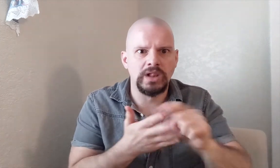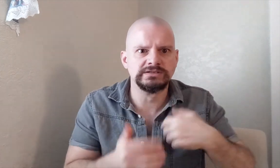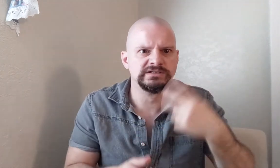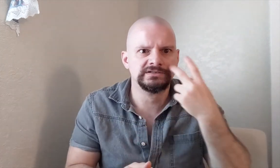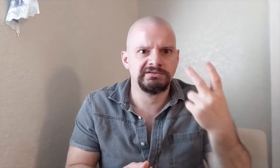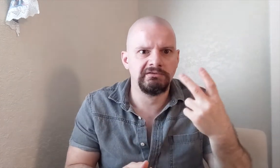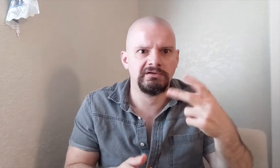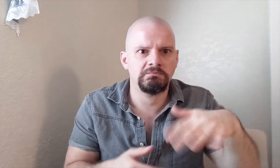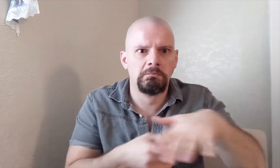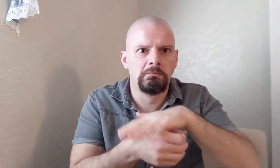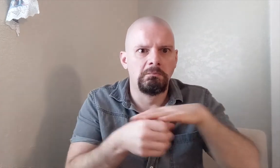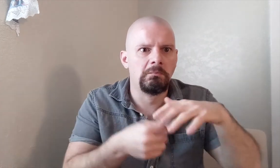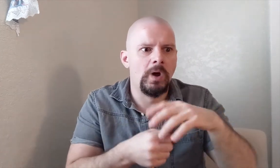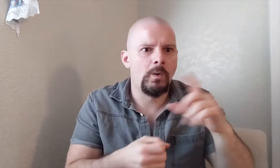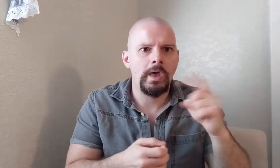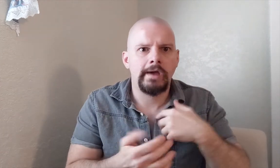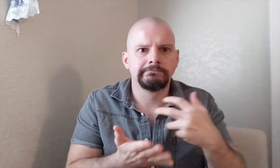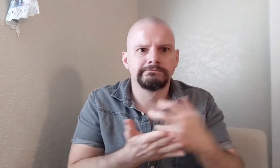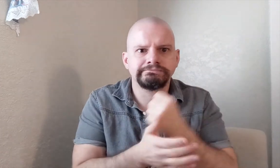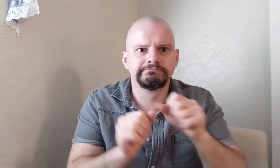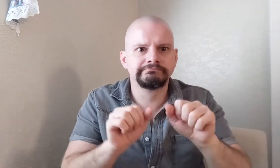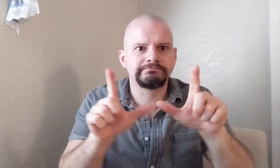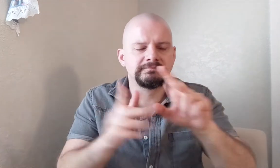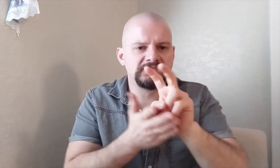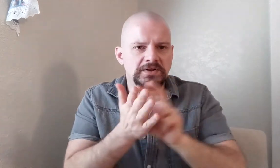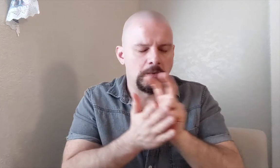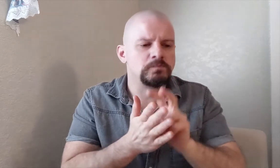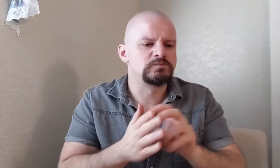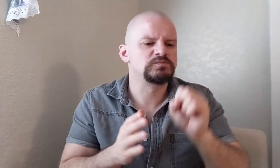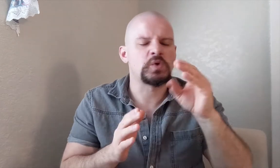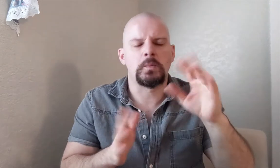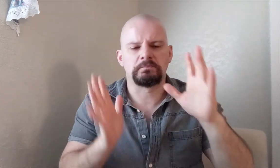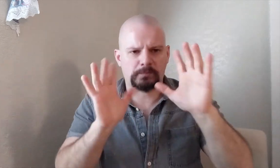a long time for a long